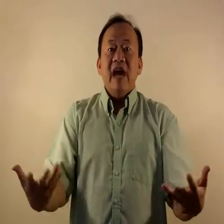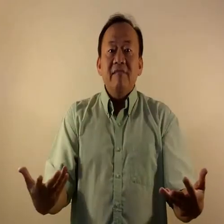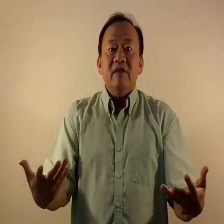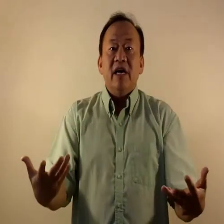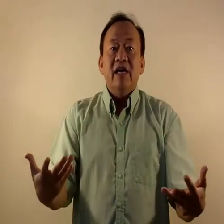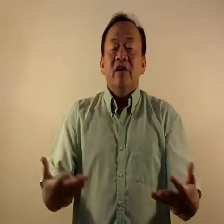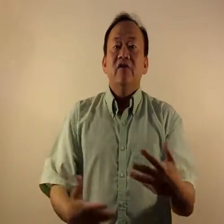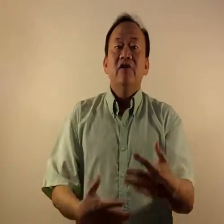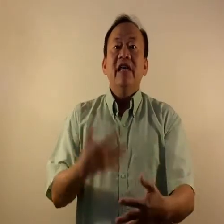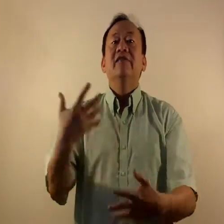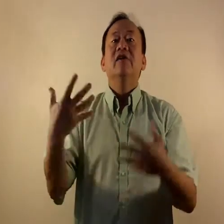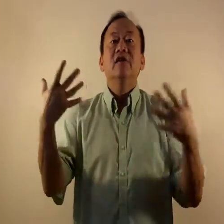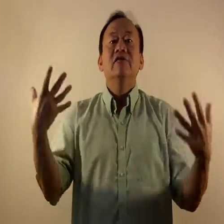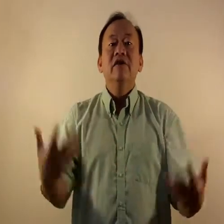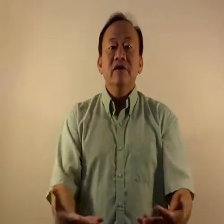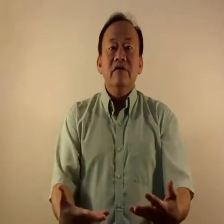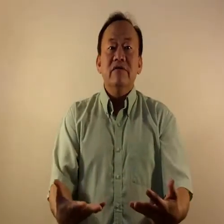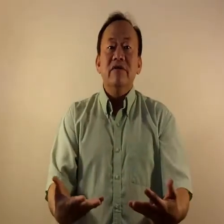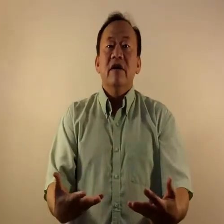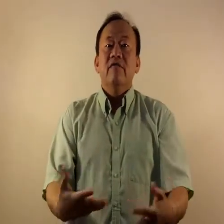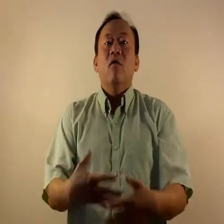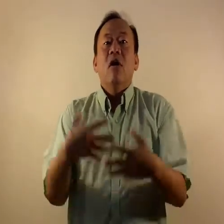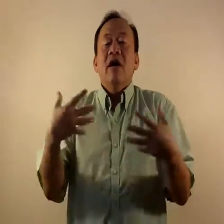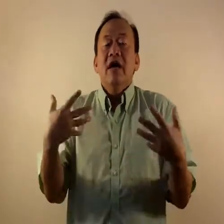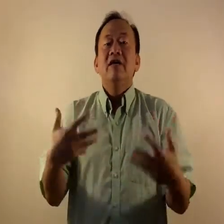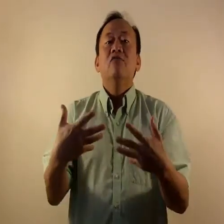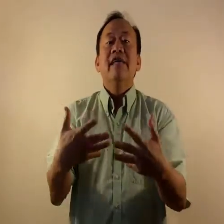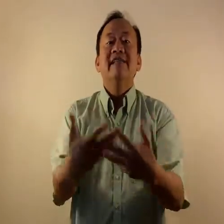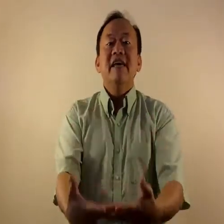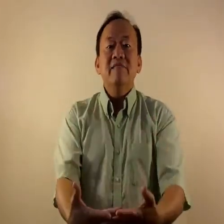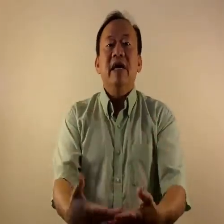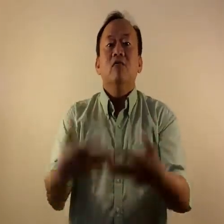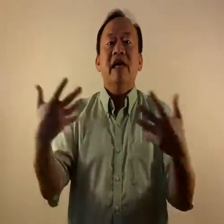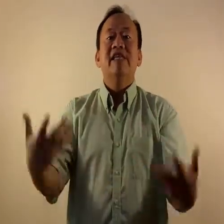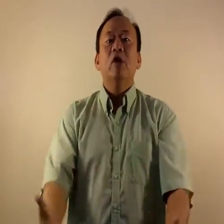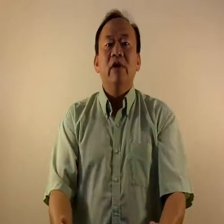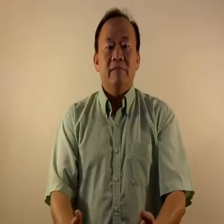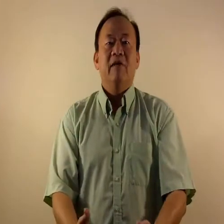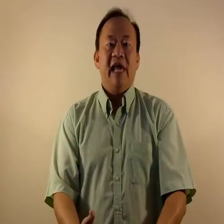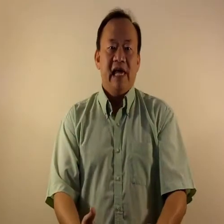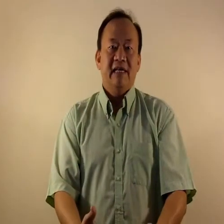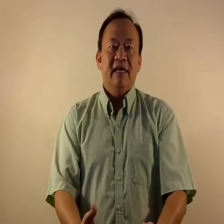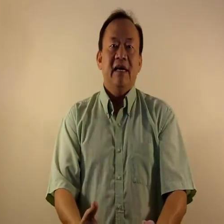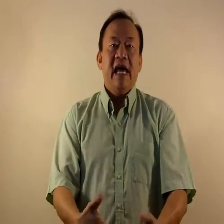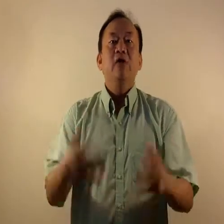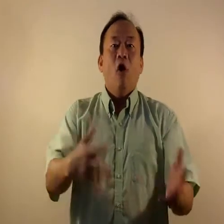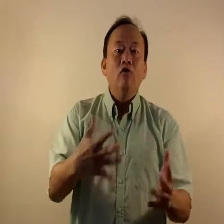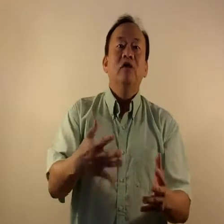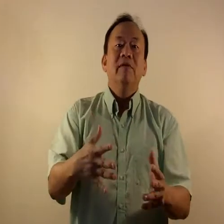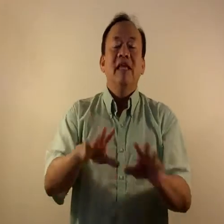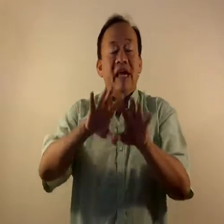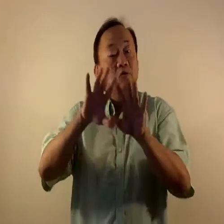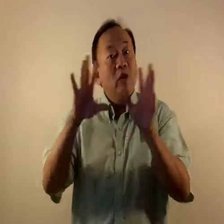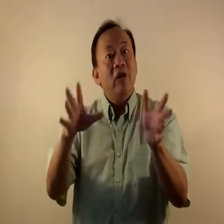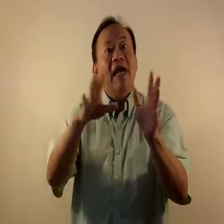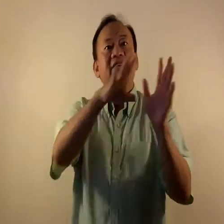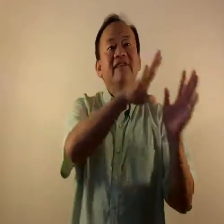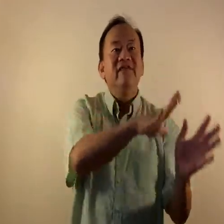family to get the good news for his redeeming, rescuing plan. And ultimately, as we look at the